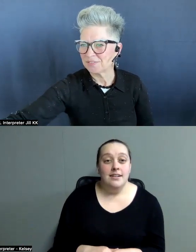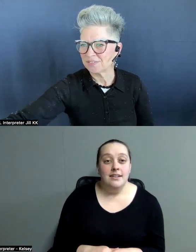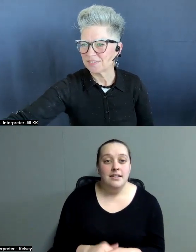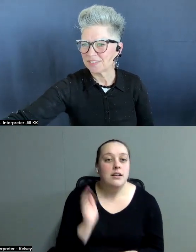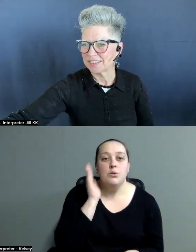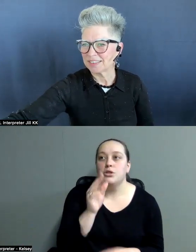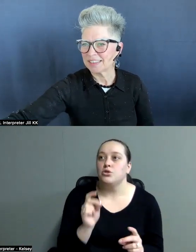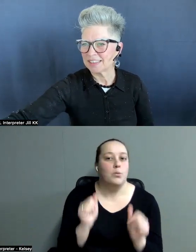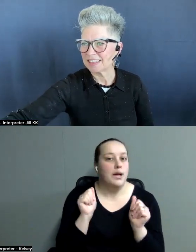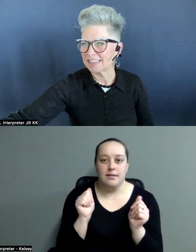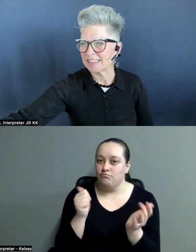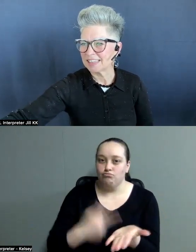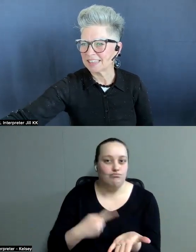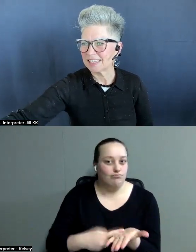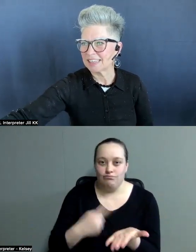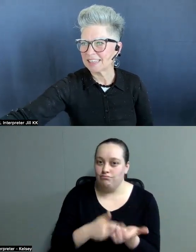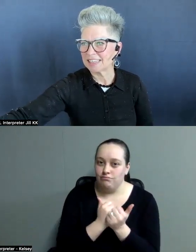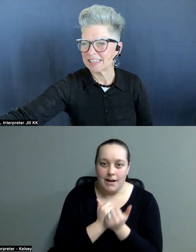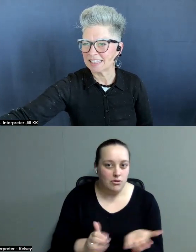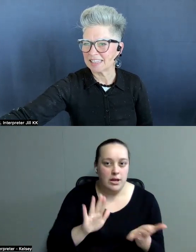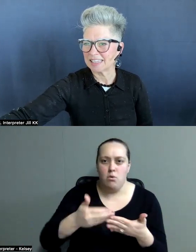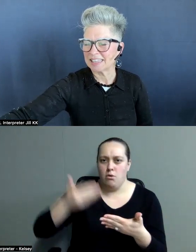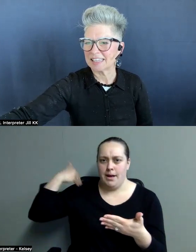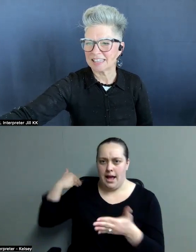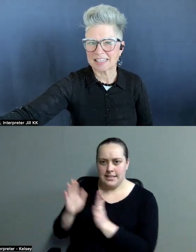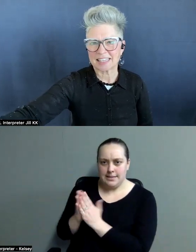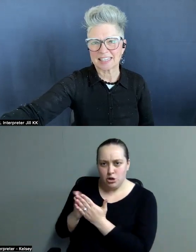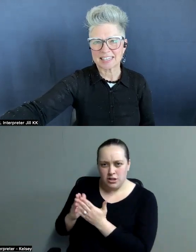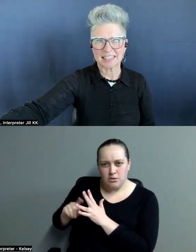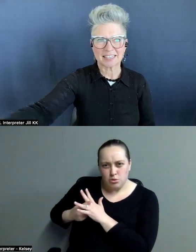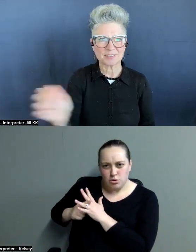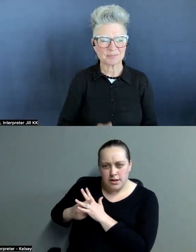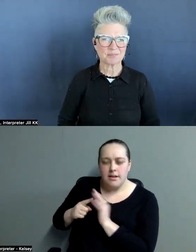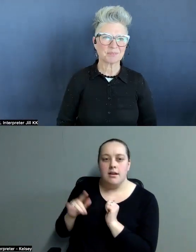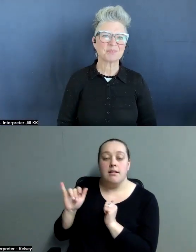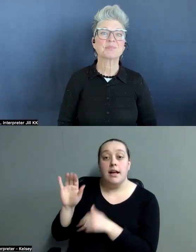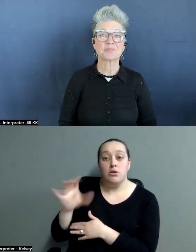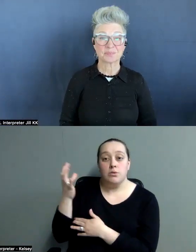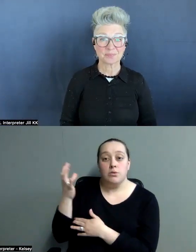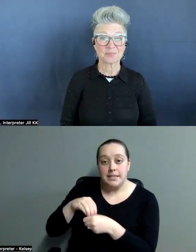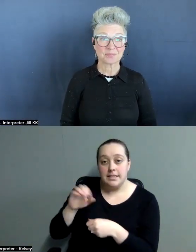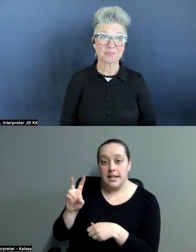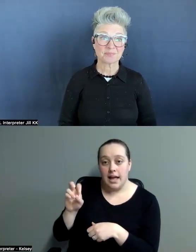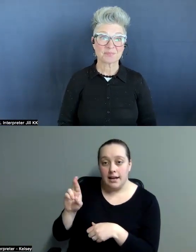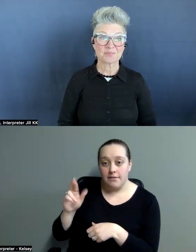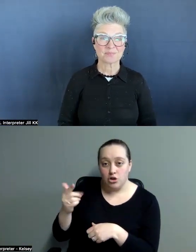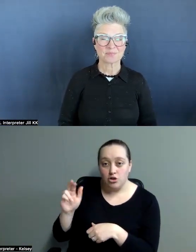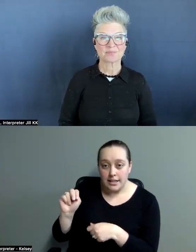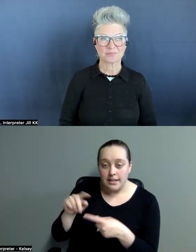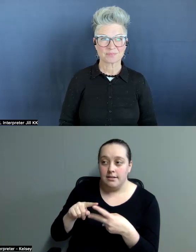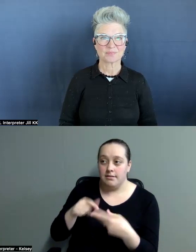quick run-through about earlier books like Christmas and Evergreen, Letters to Santa,